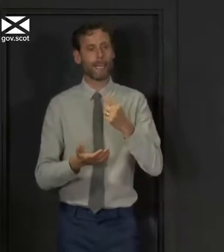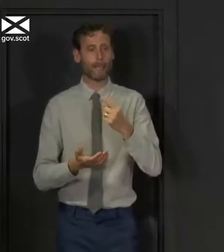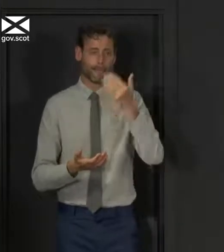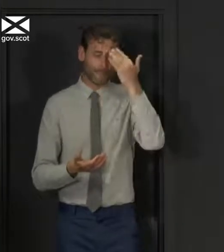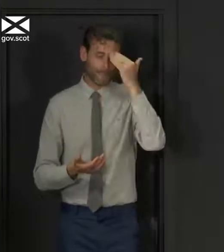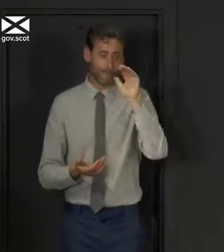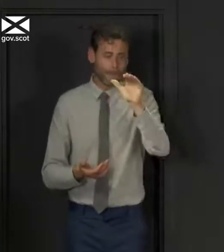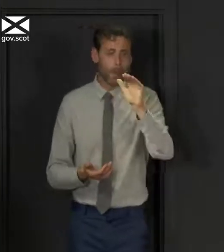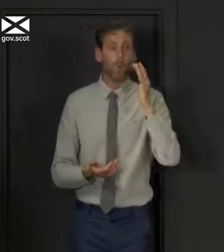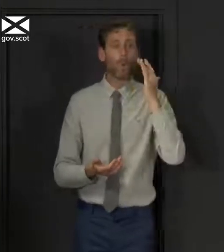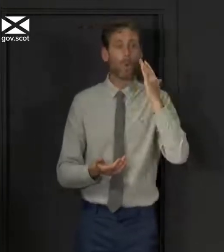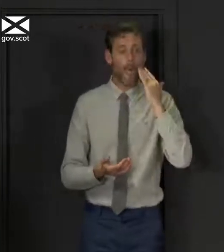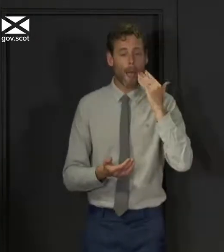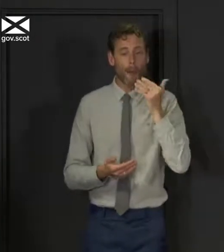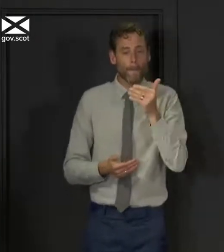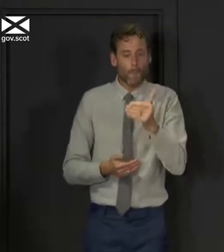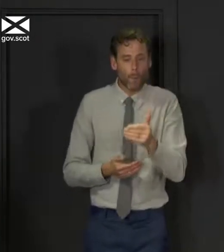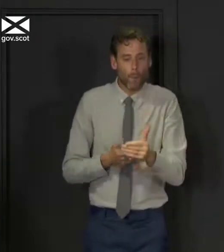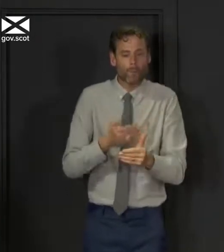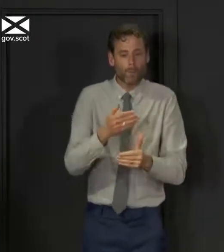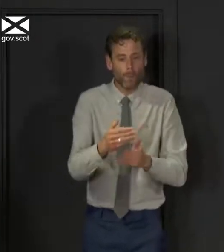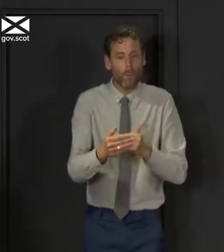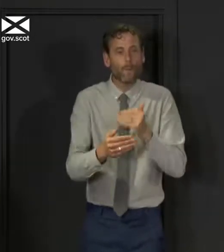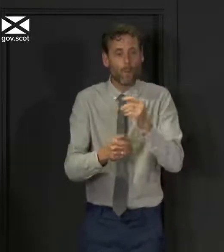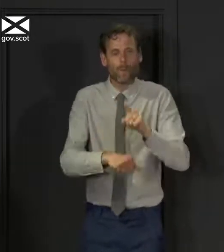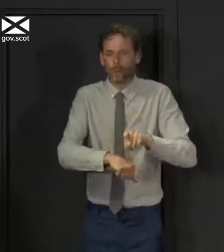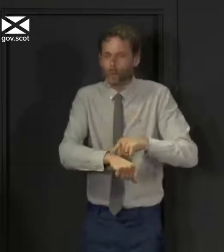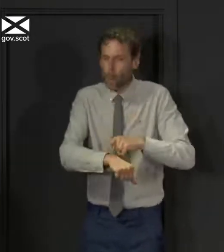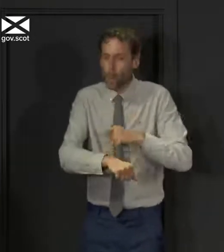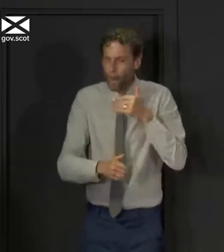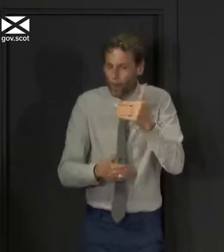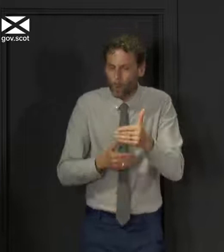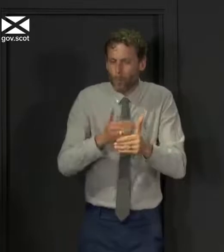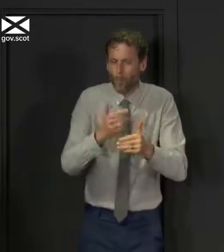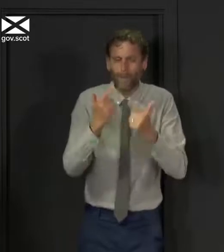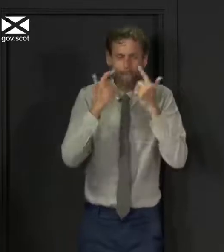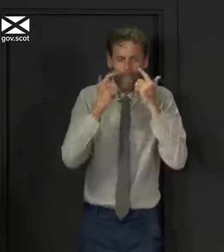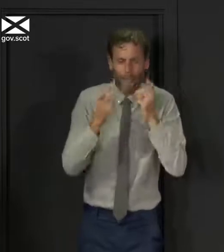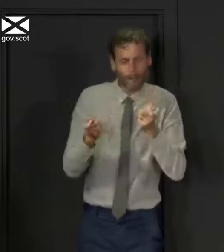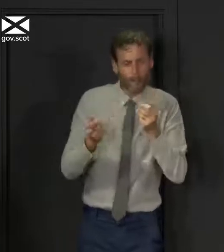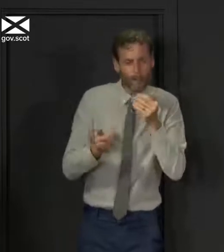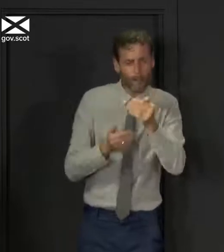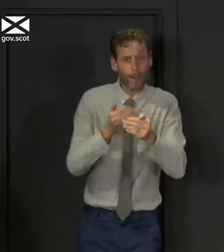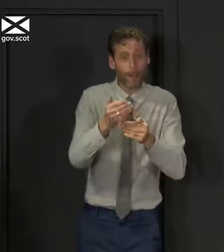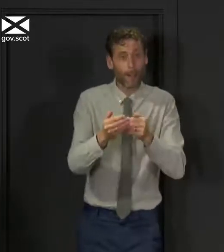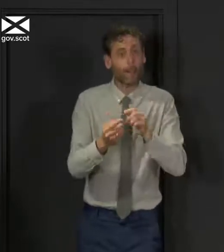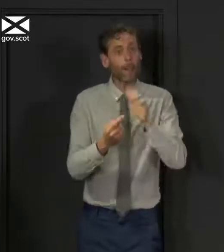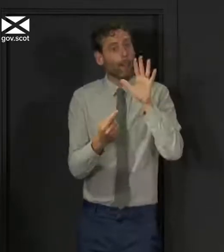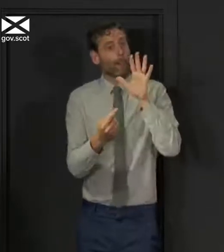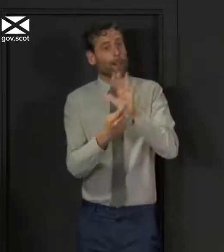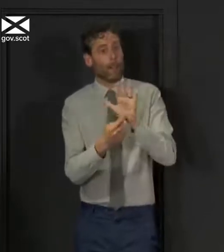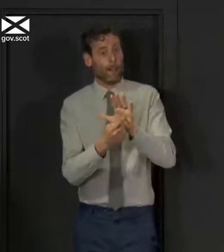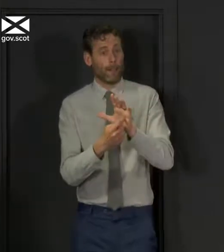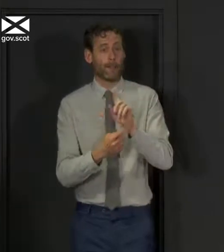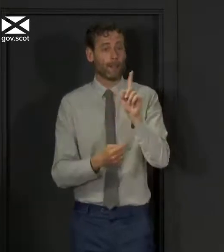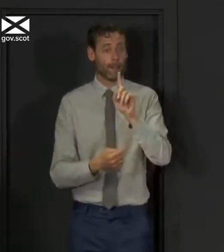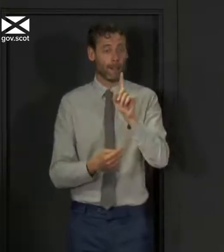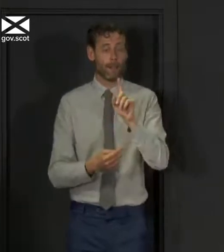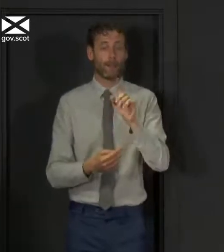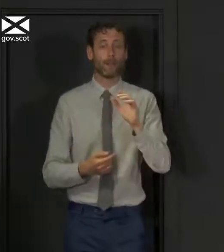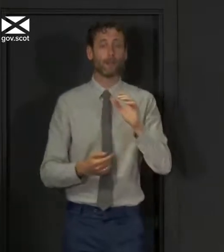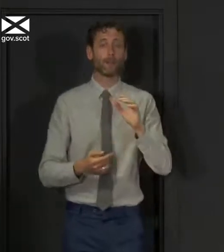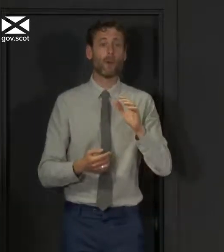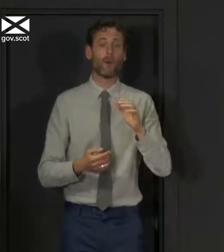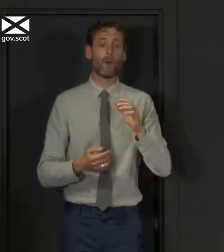that as we slowly come out of this lockdown and it is slow and it's careful and it's cautious some of the fundamentals will matter even more